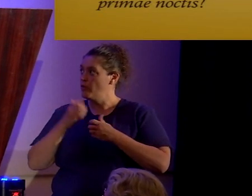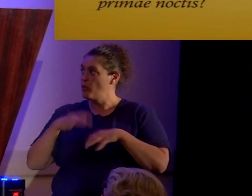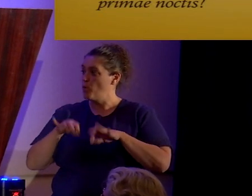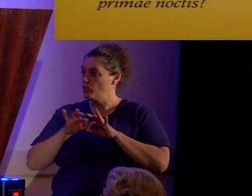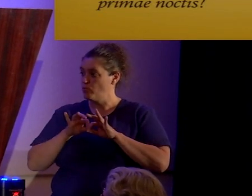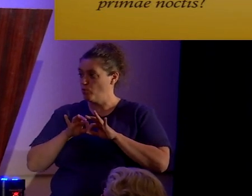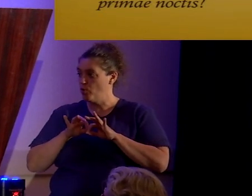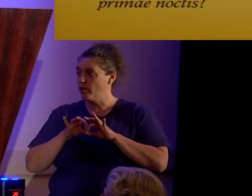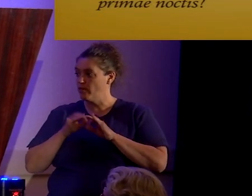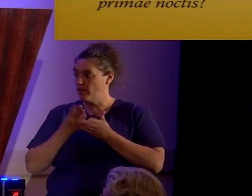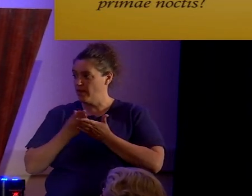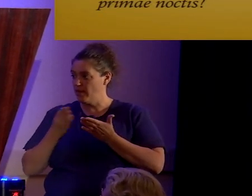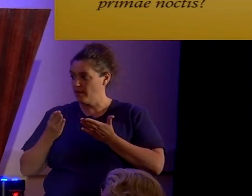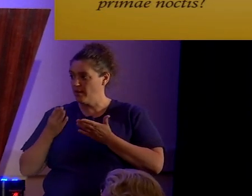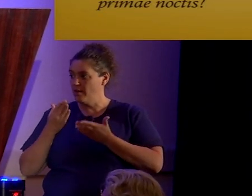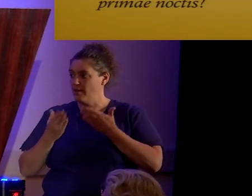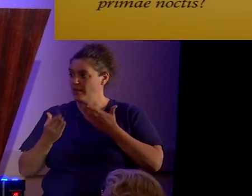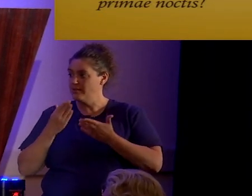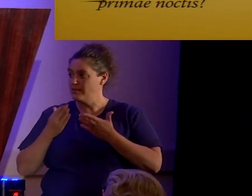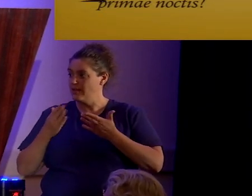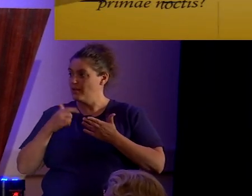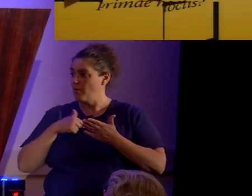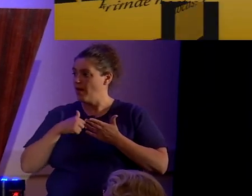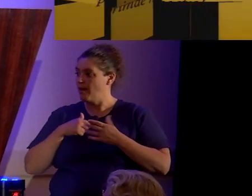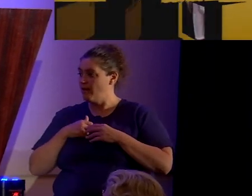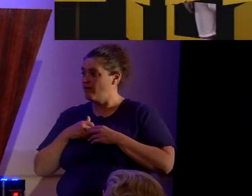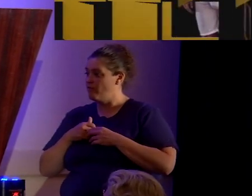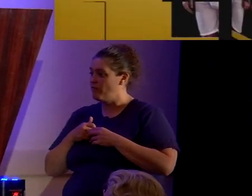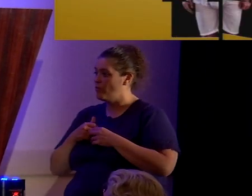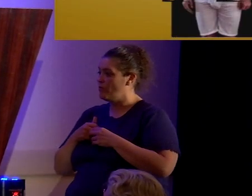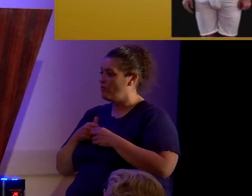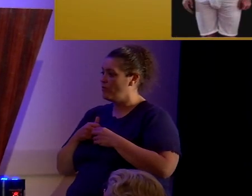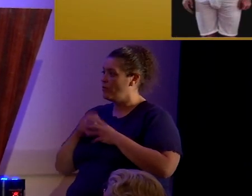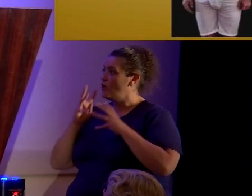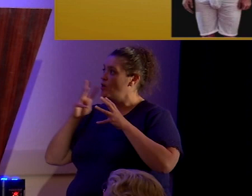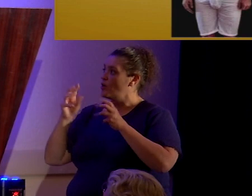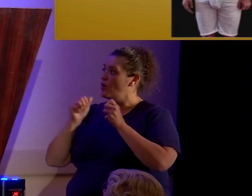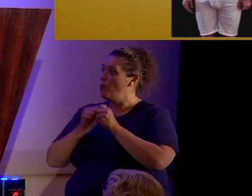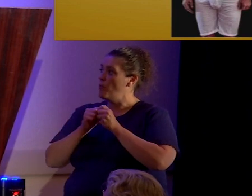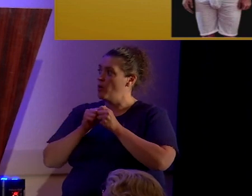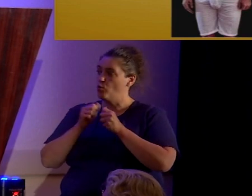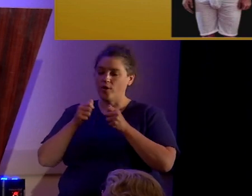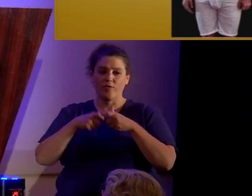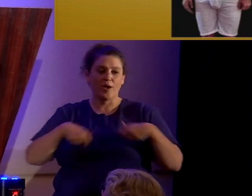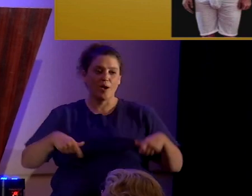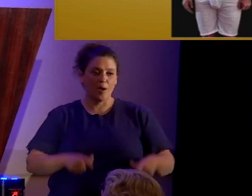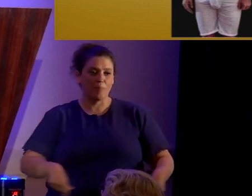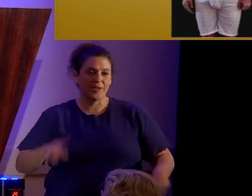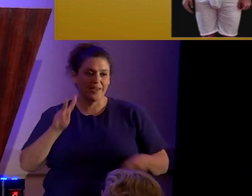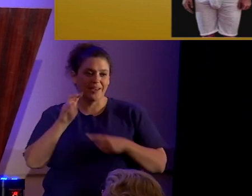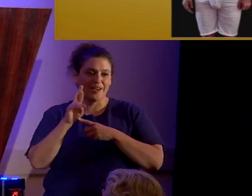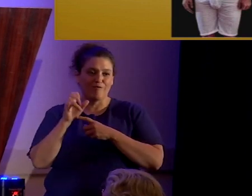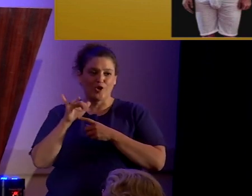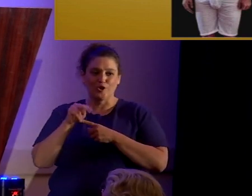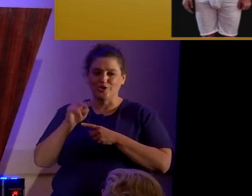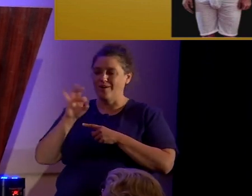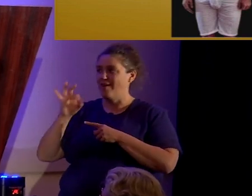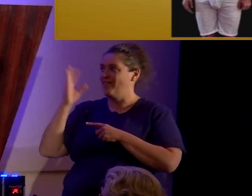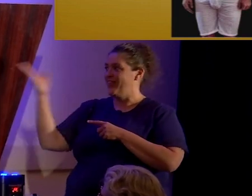thing is that he might have come up with bikini versions of this.